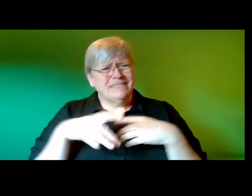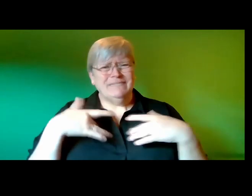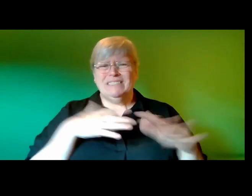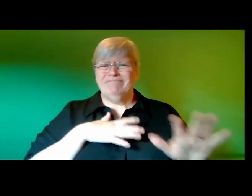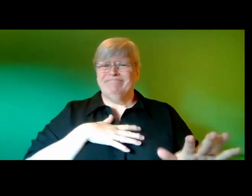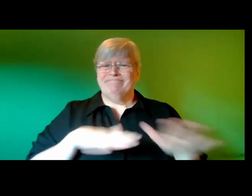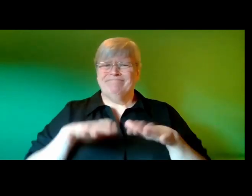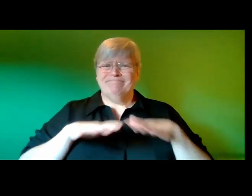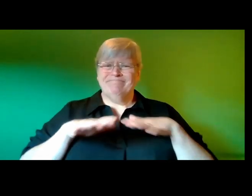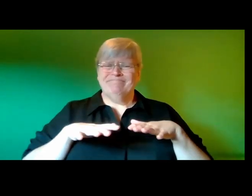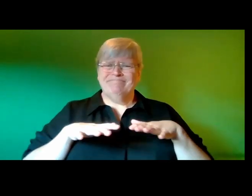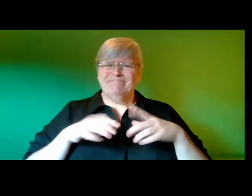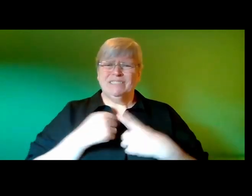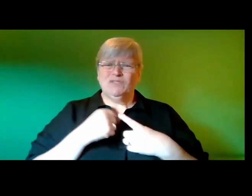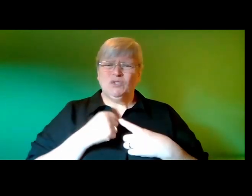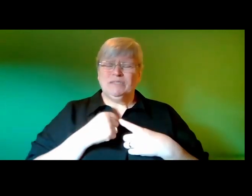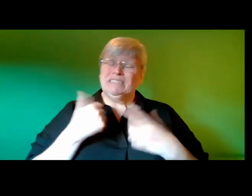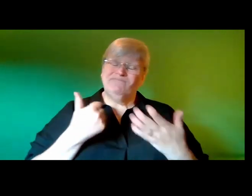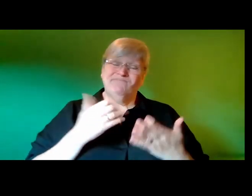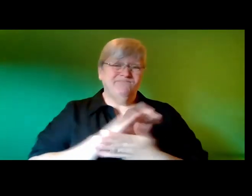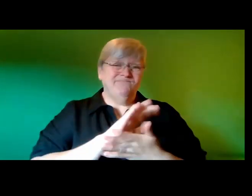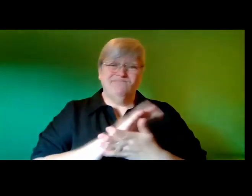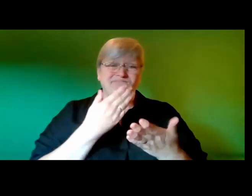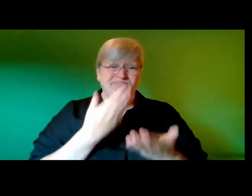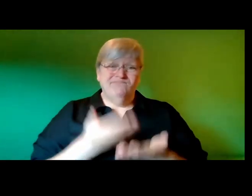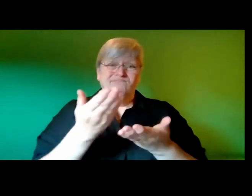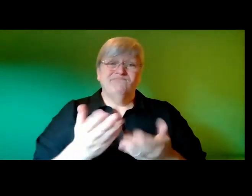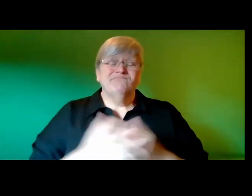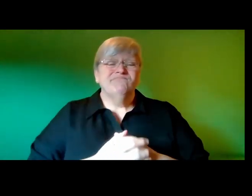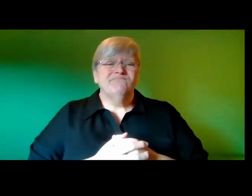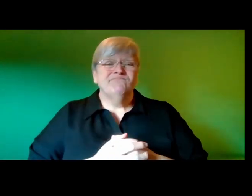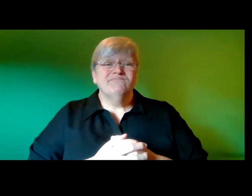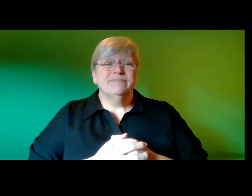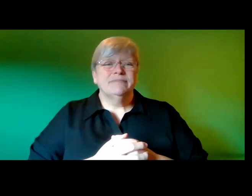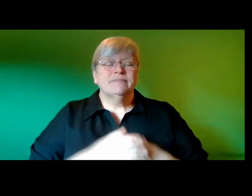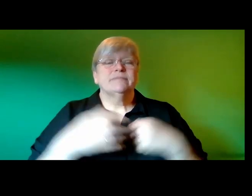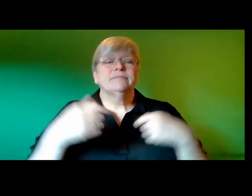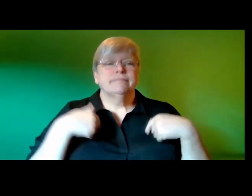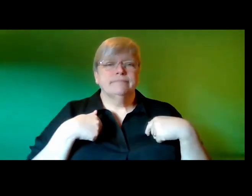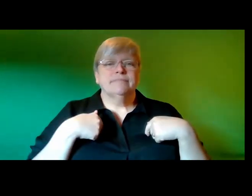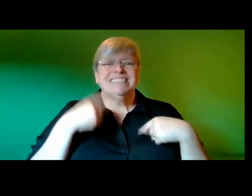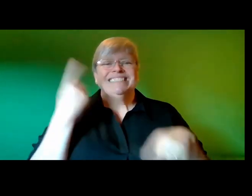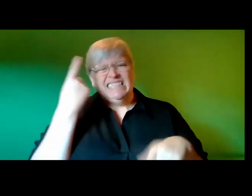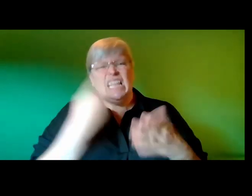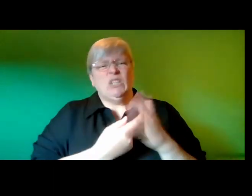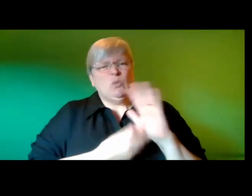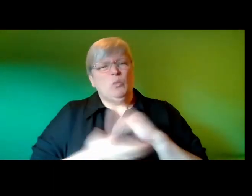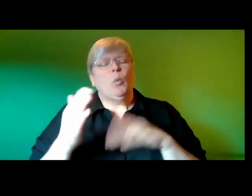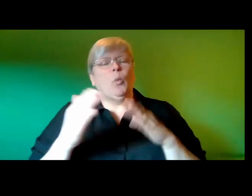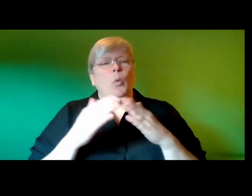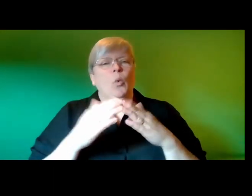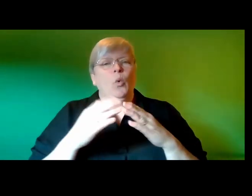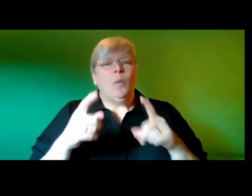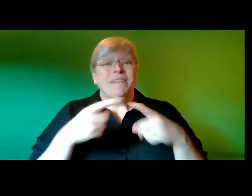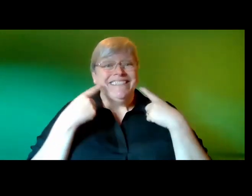forced but i always obliged i was on my ear so i decided to head home his smiling face